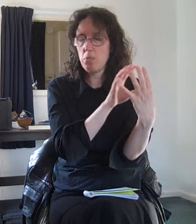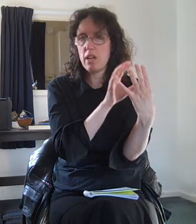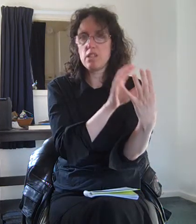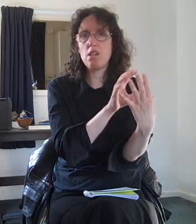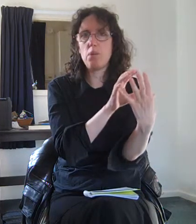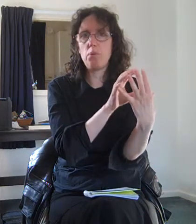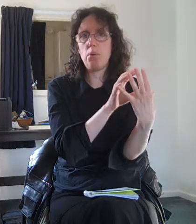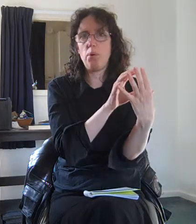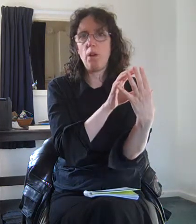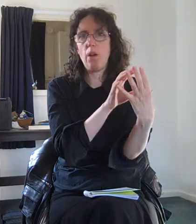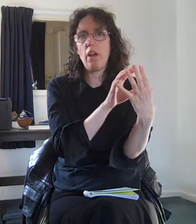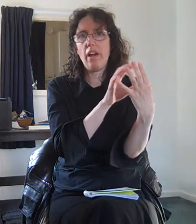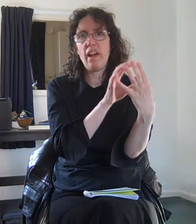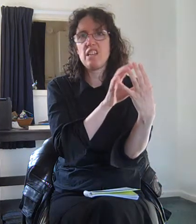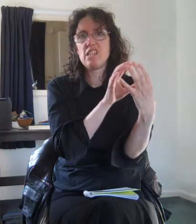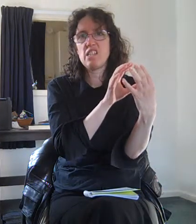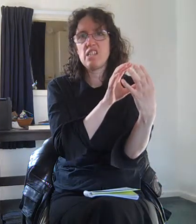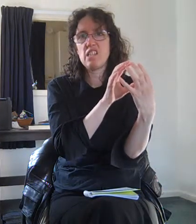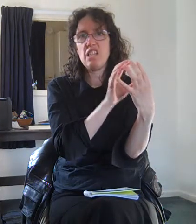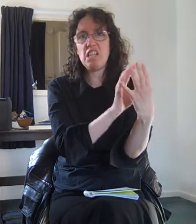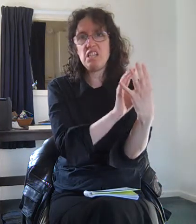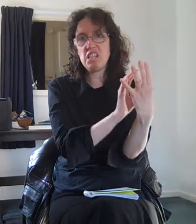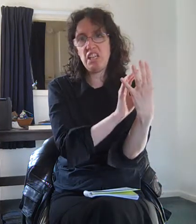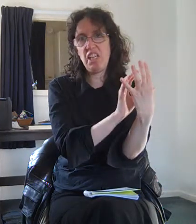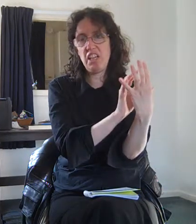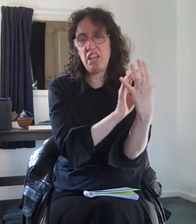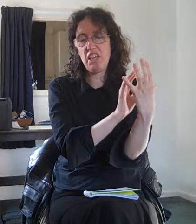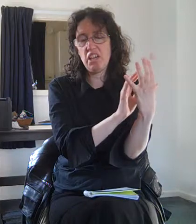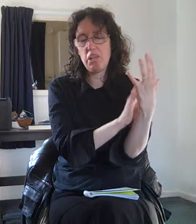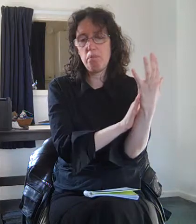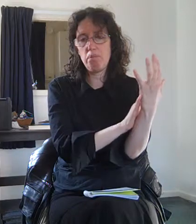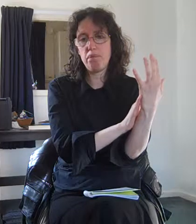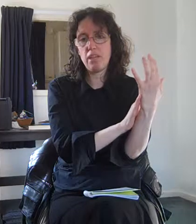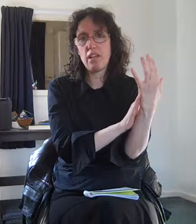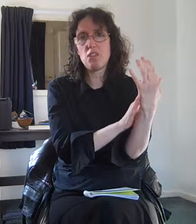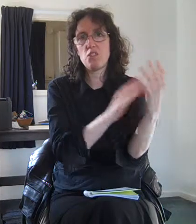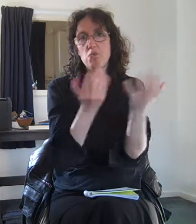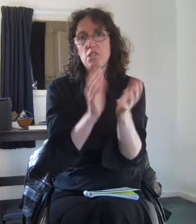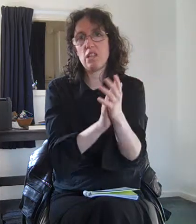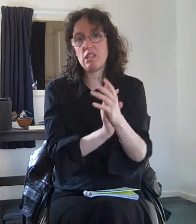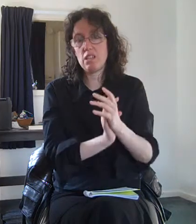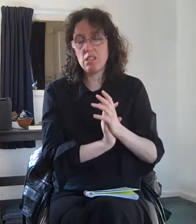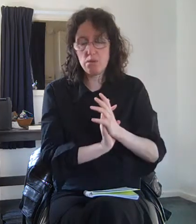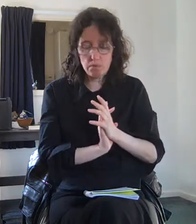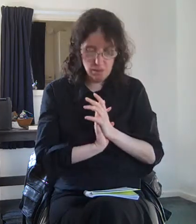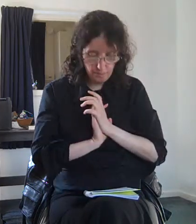get picked up as easily as short-sightedness would